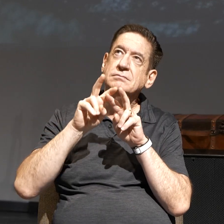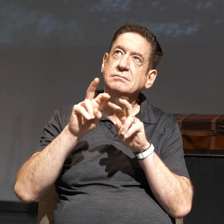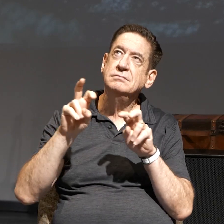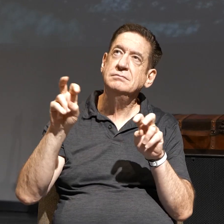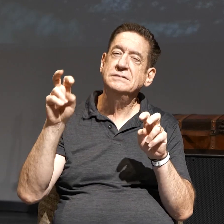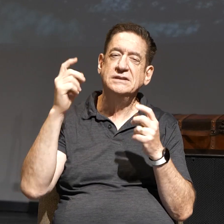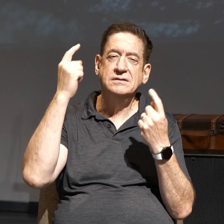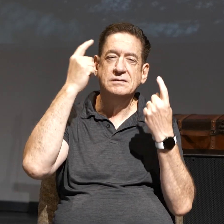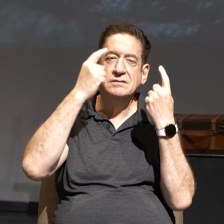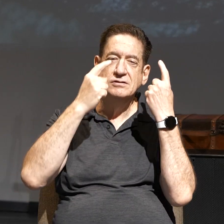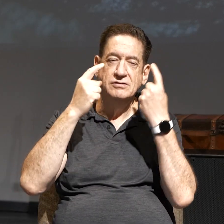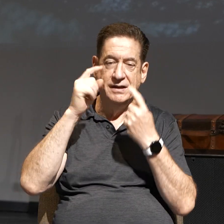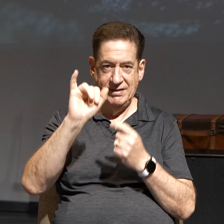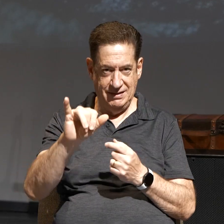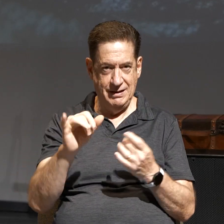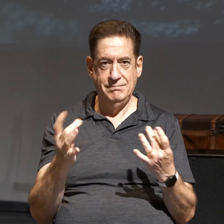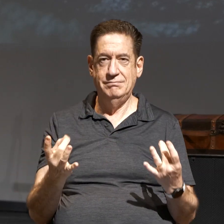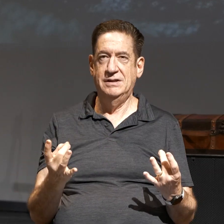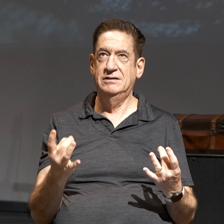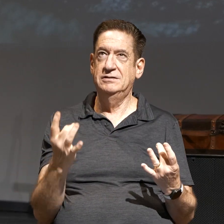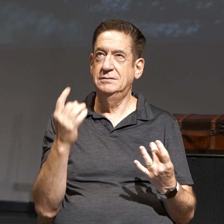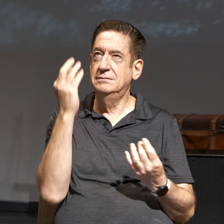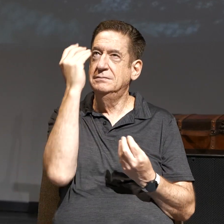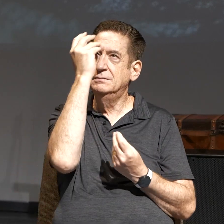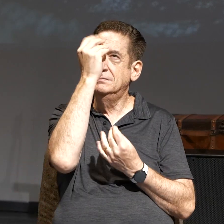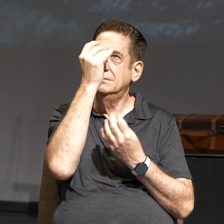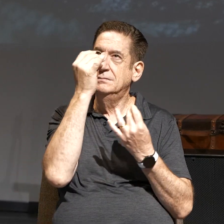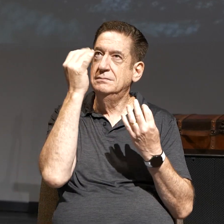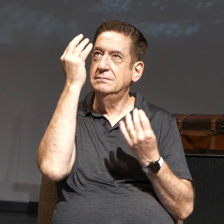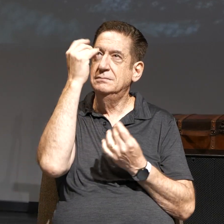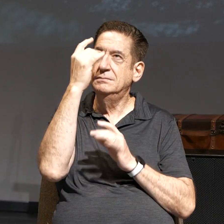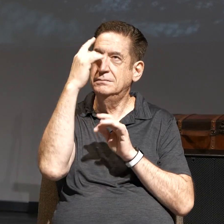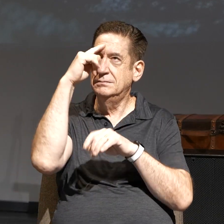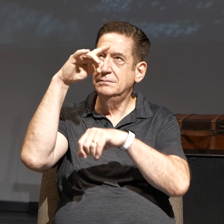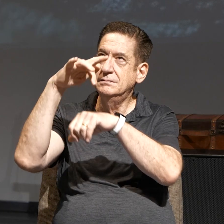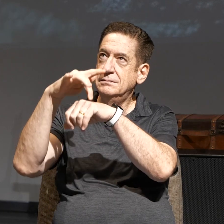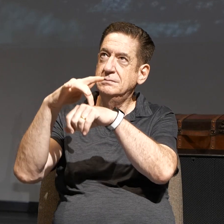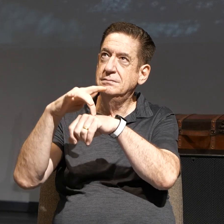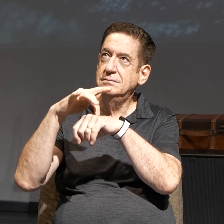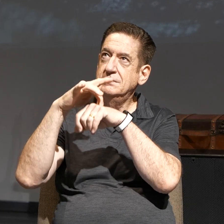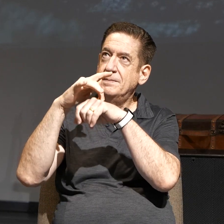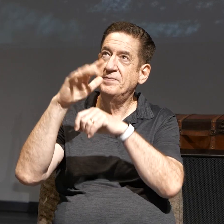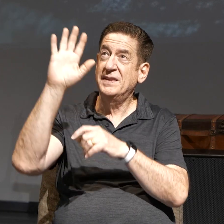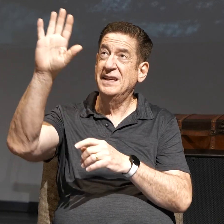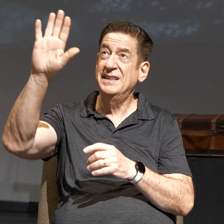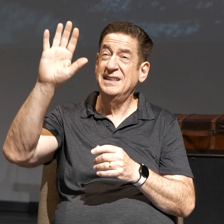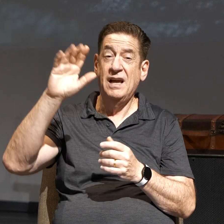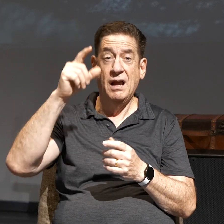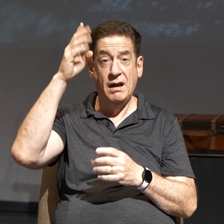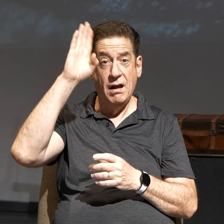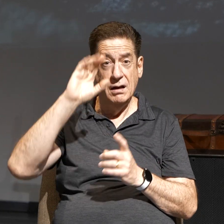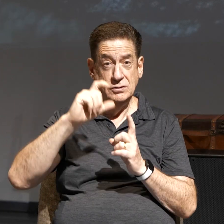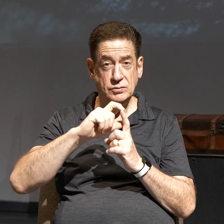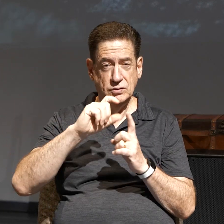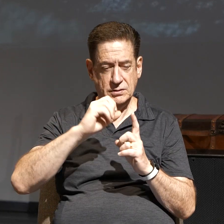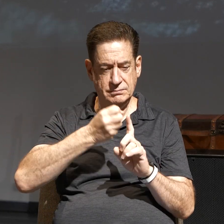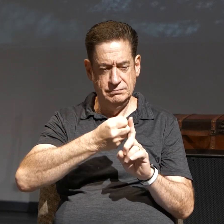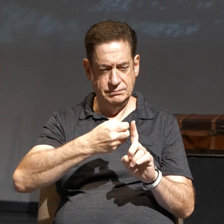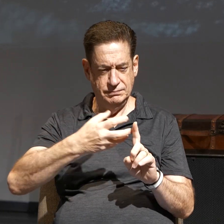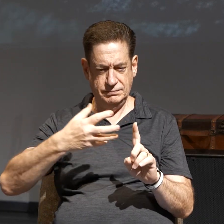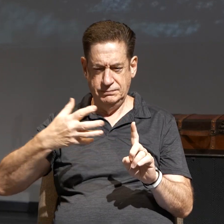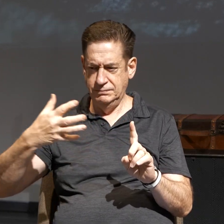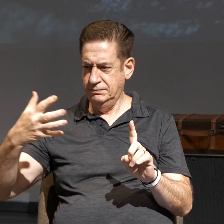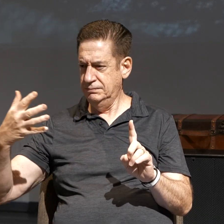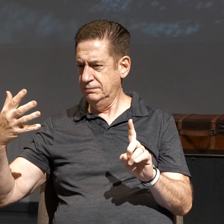That's what meditation is. The implications of truth from God's Word until it stirs your affections